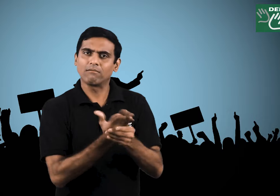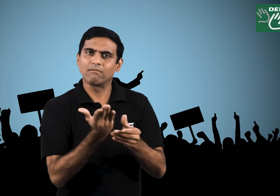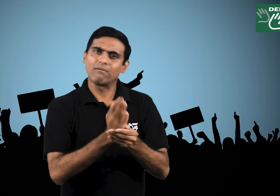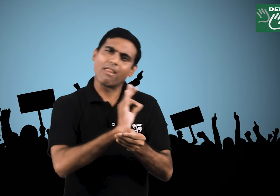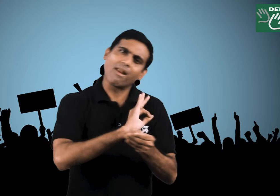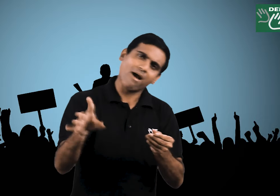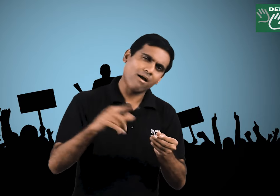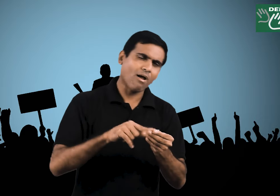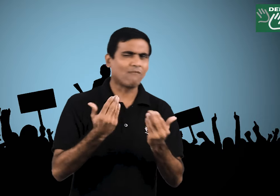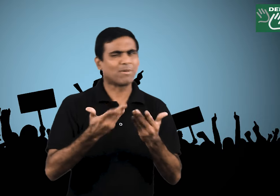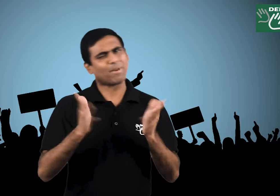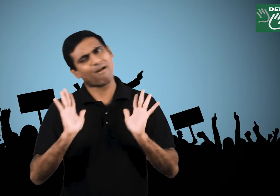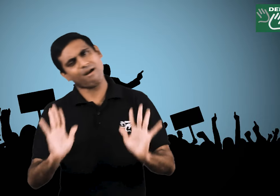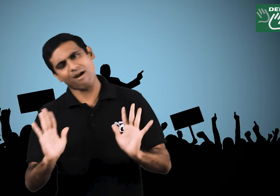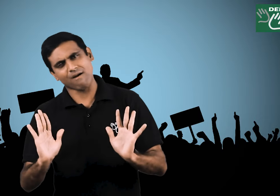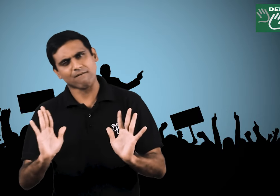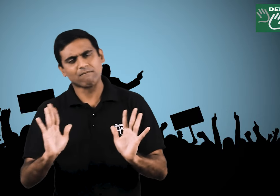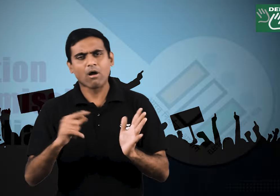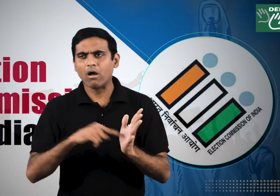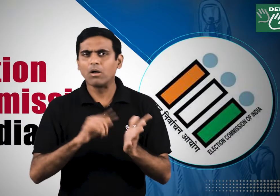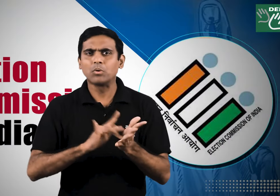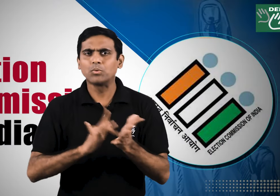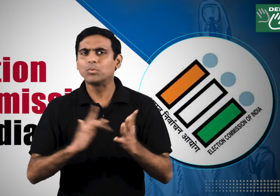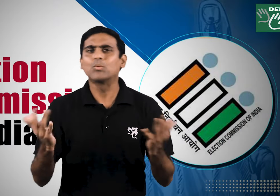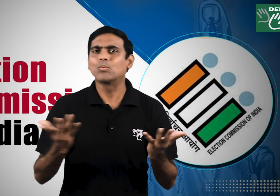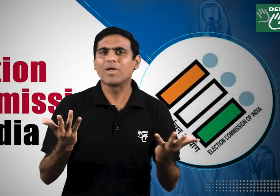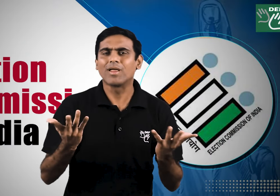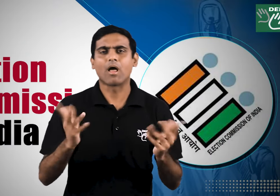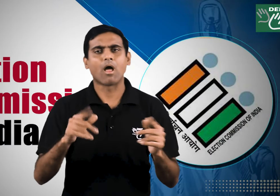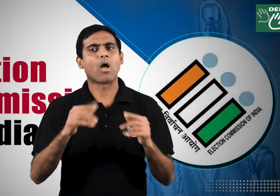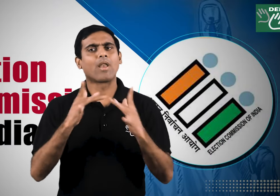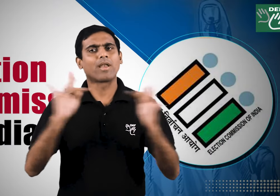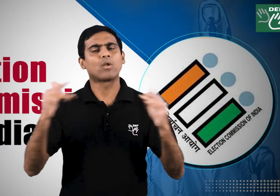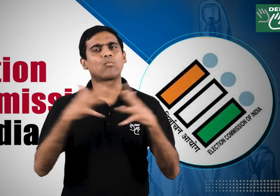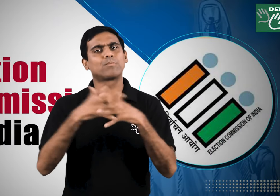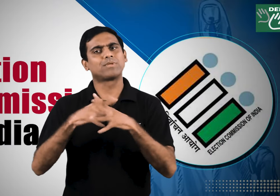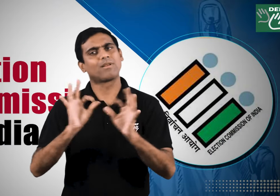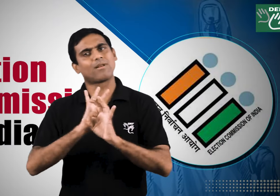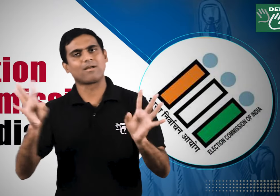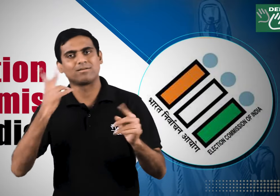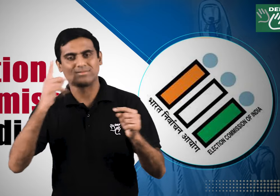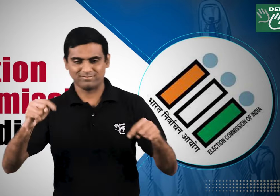all these files are filed which are available on the election commission